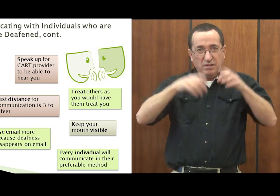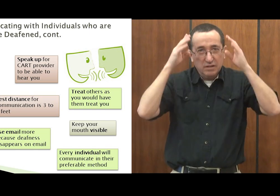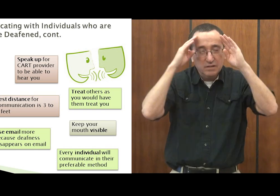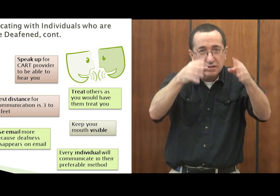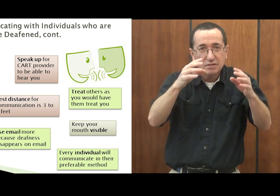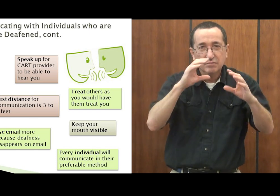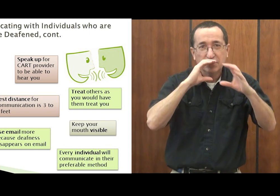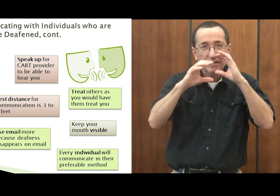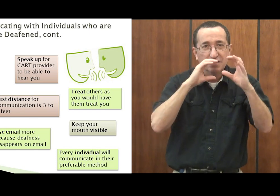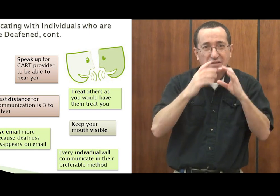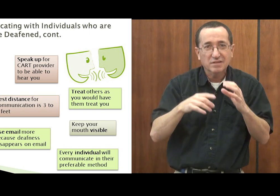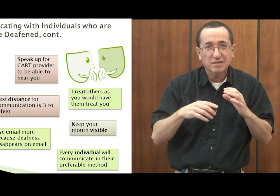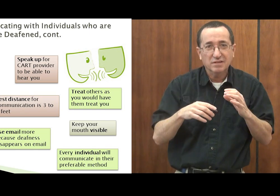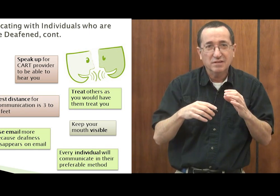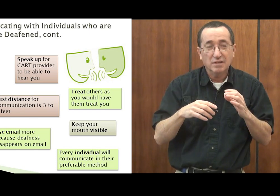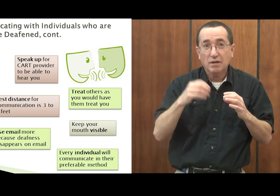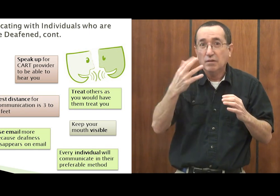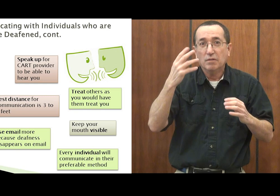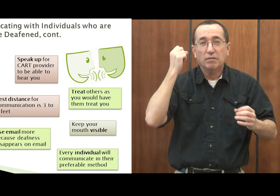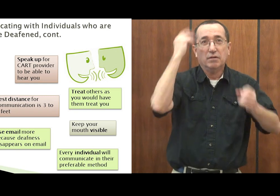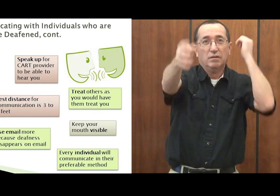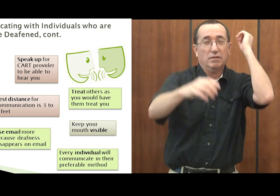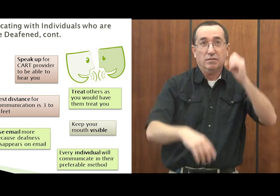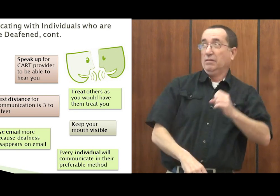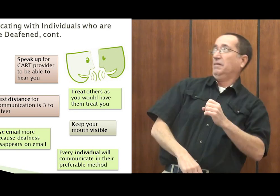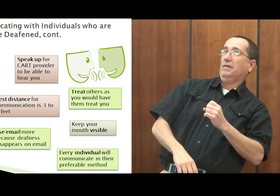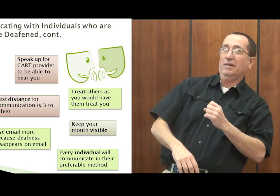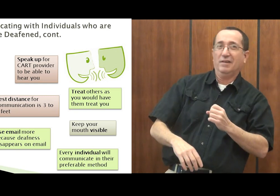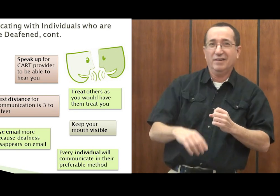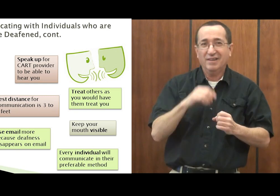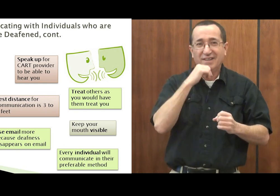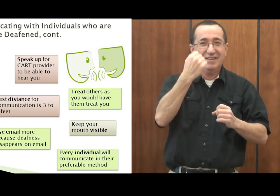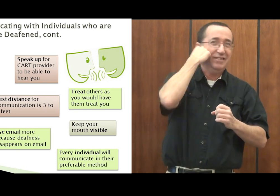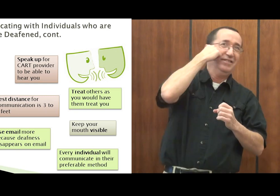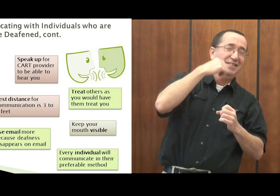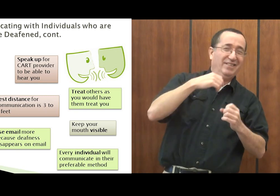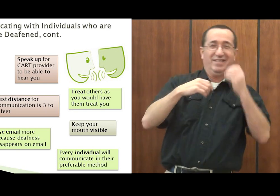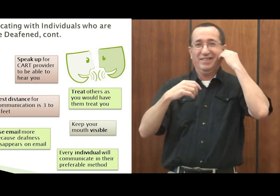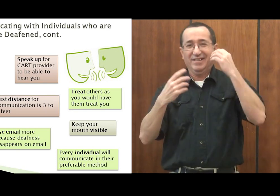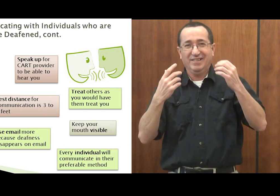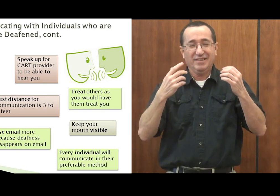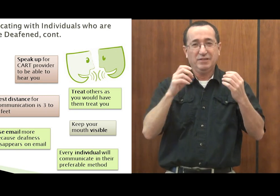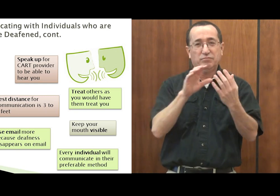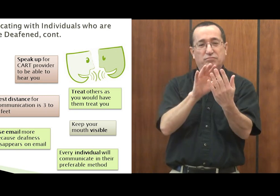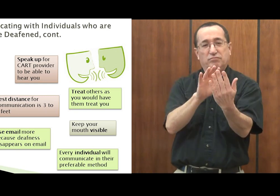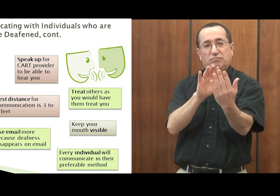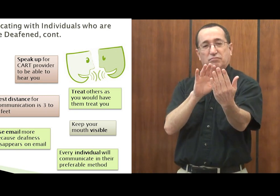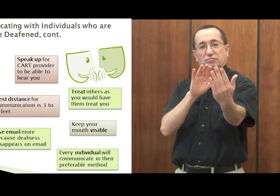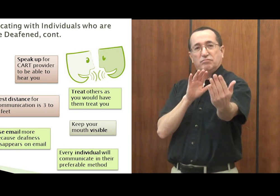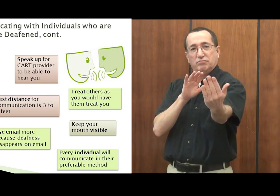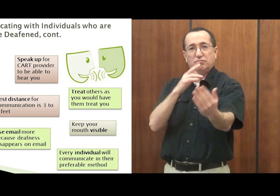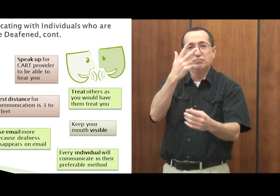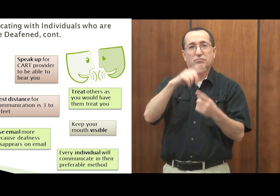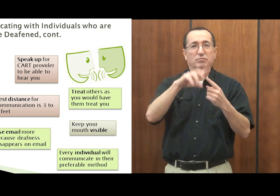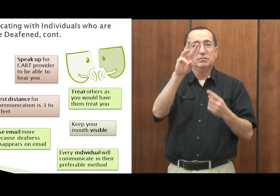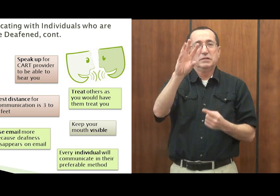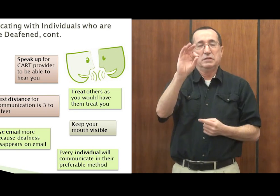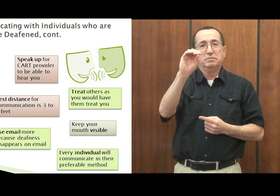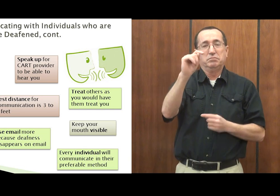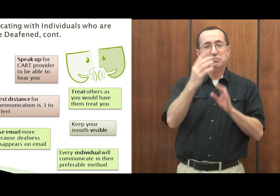will kind of go cross-eyed if someone's trying to move up into your bubble. Or with sign language, you have to keep your distance because you'll get punched in the